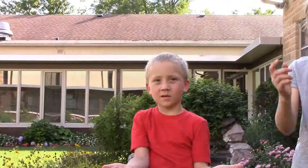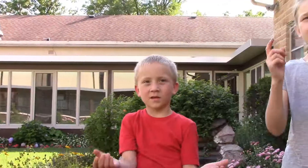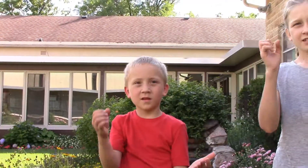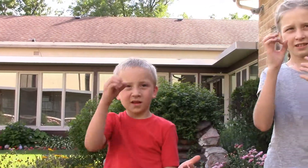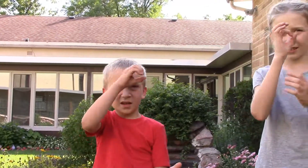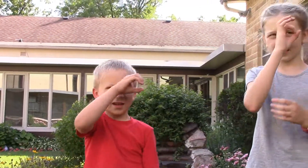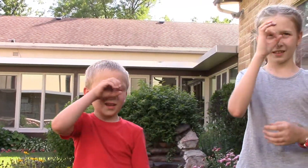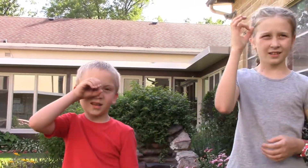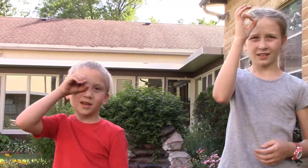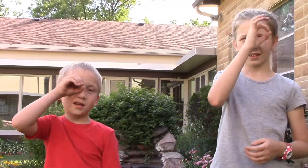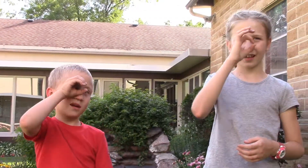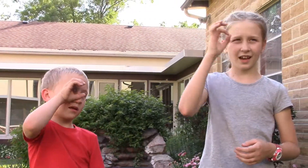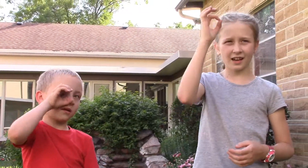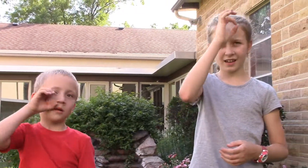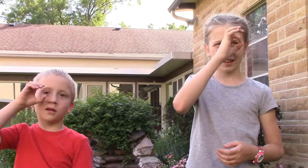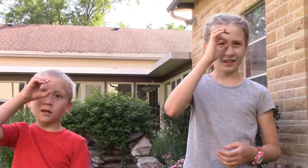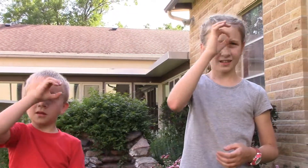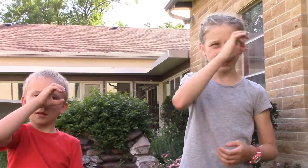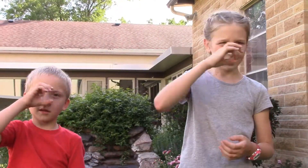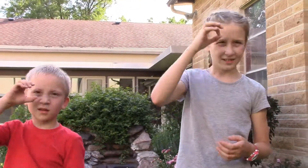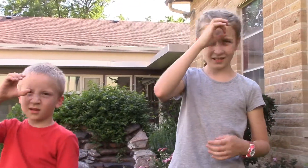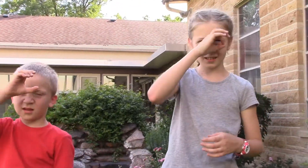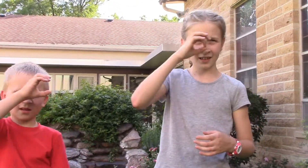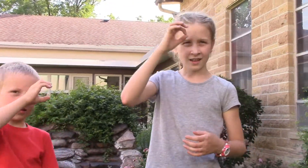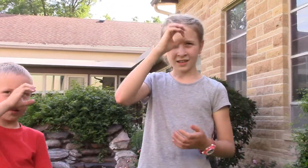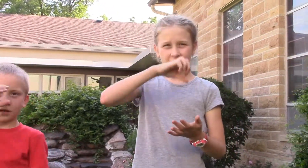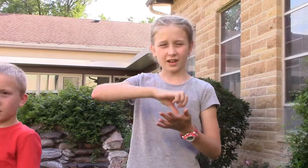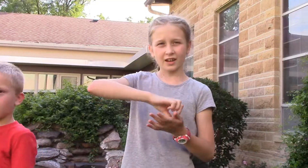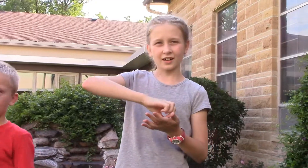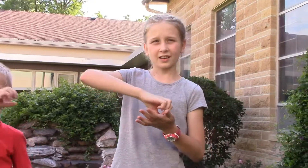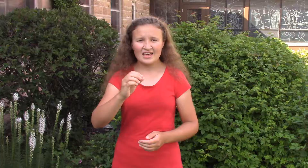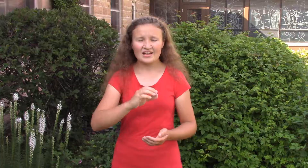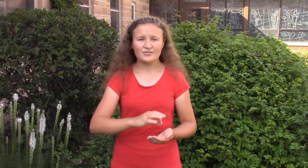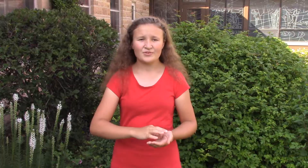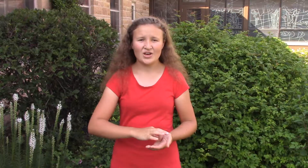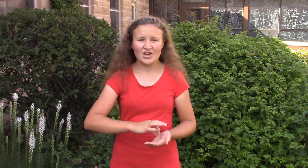Sing and He shall come.